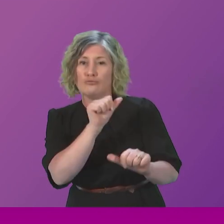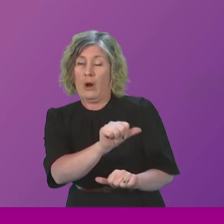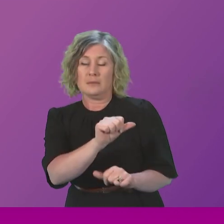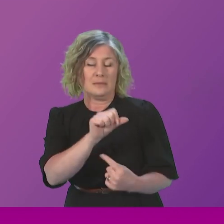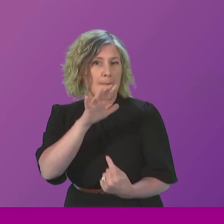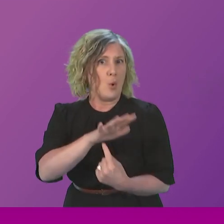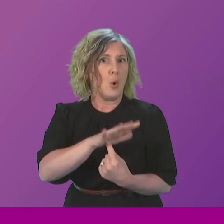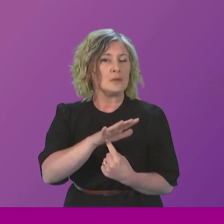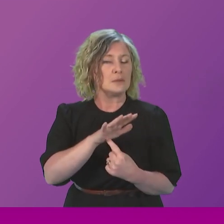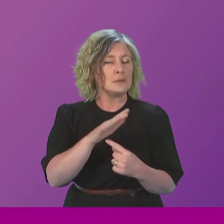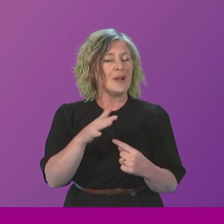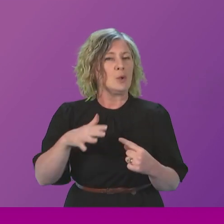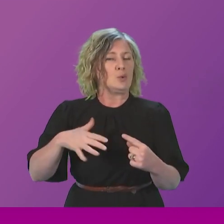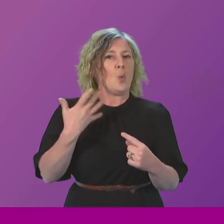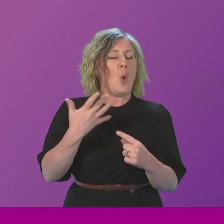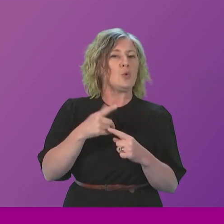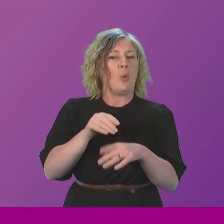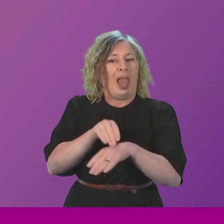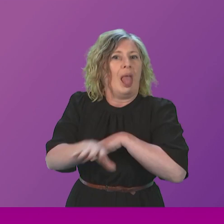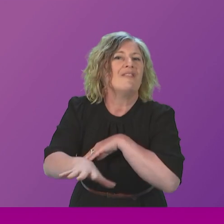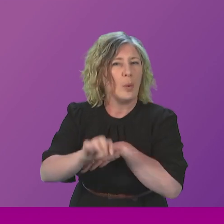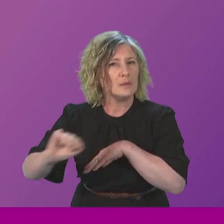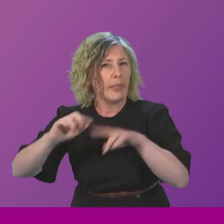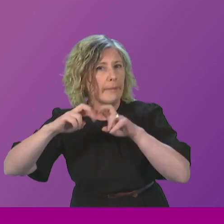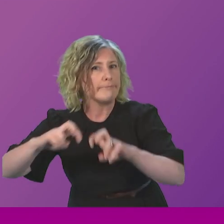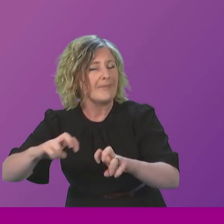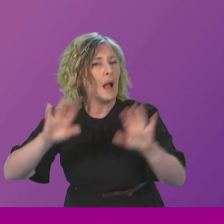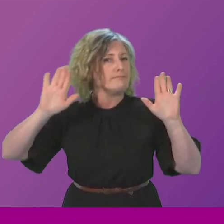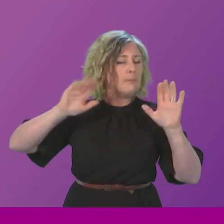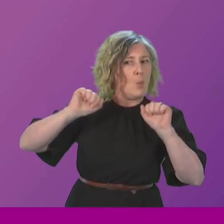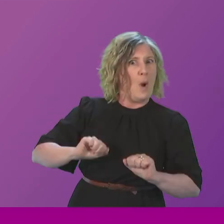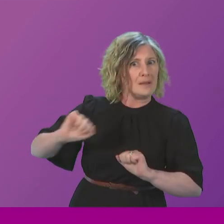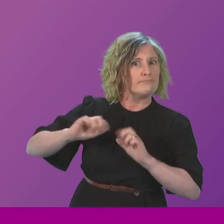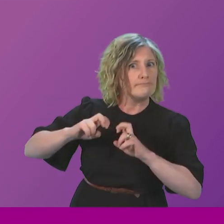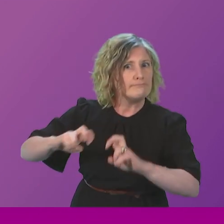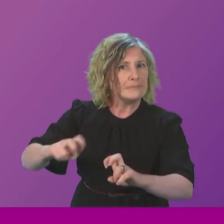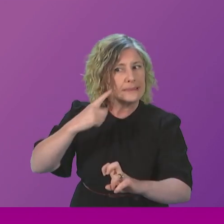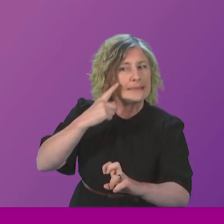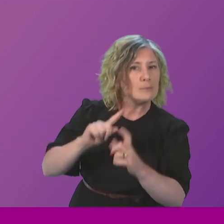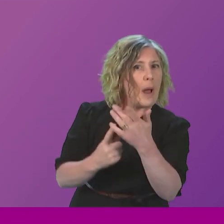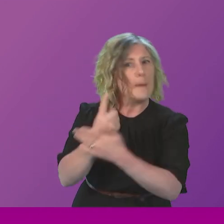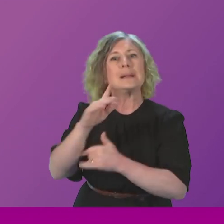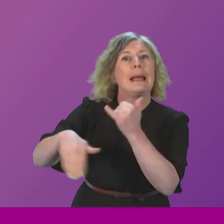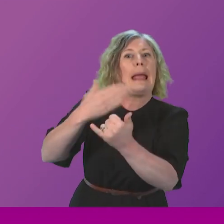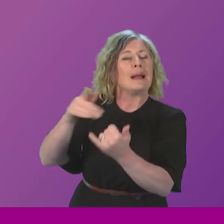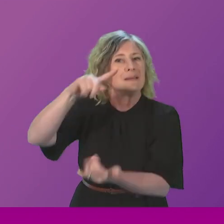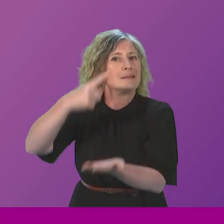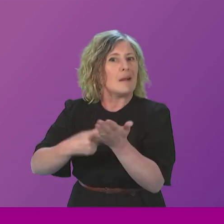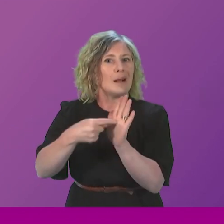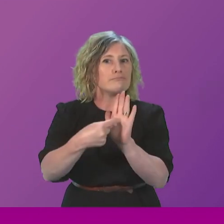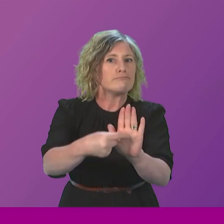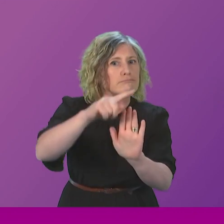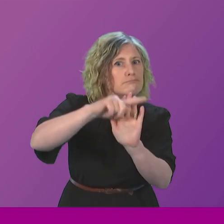an inquiry that is taking place. And, of course, we'll for the outcome fully in terms of that inquiry. And then, of course, appropriate action